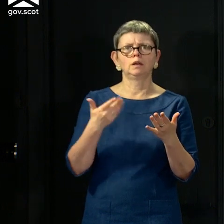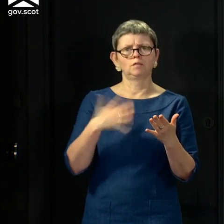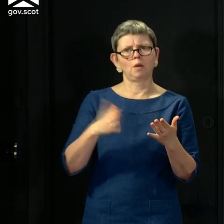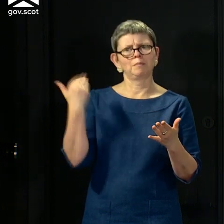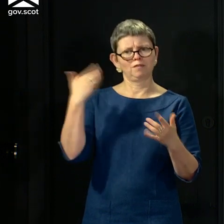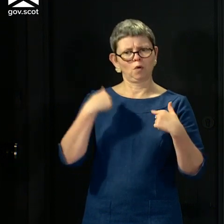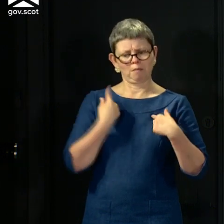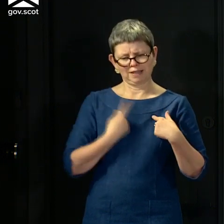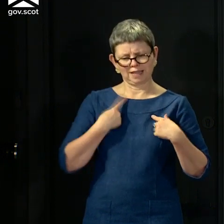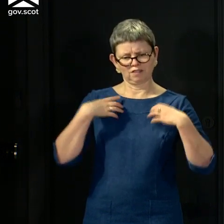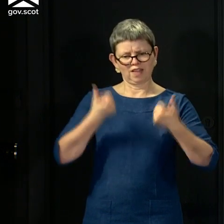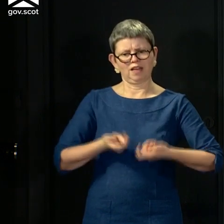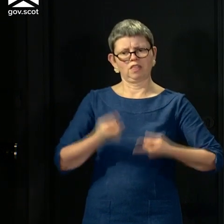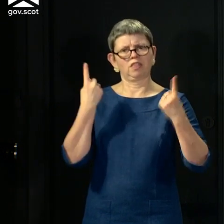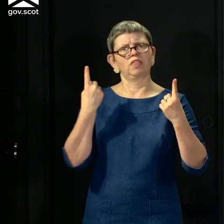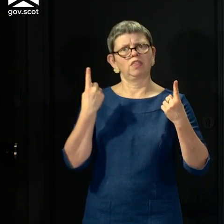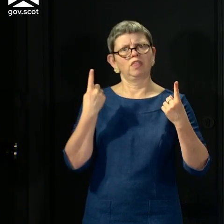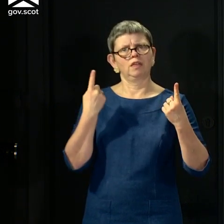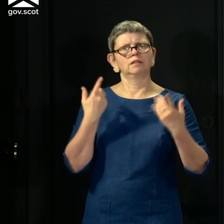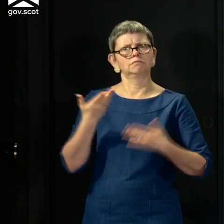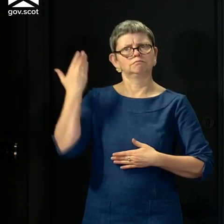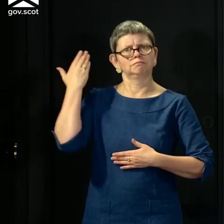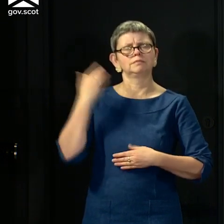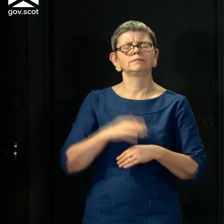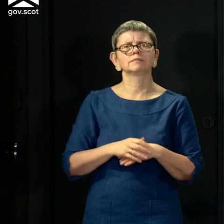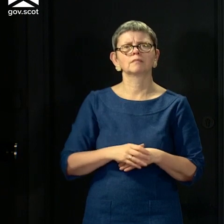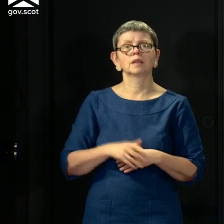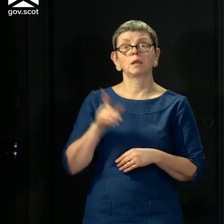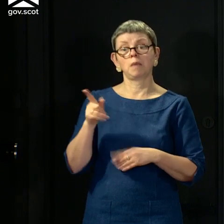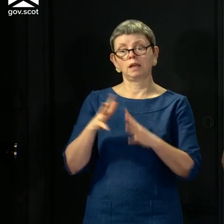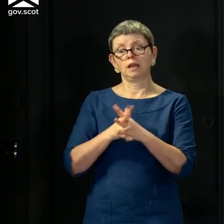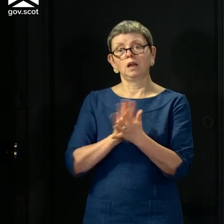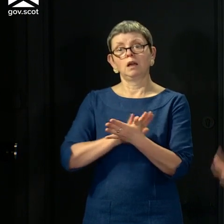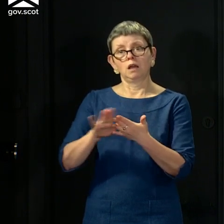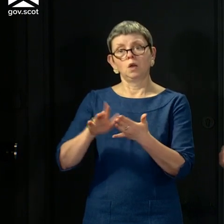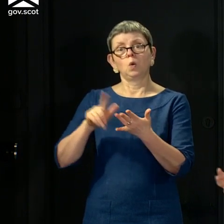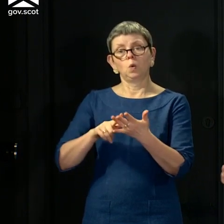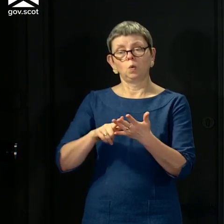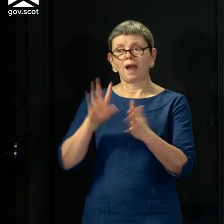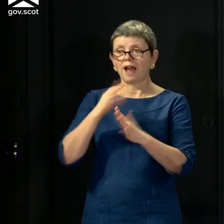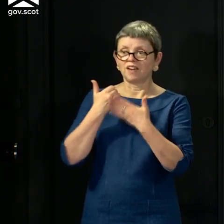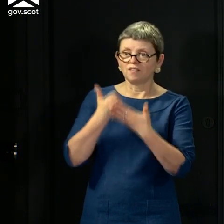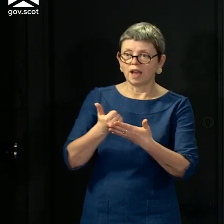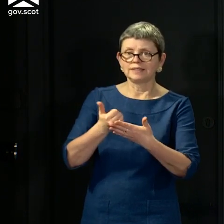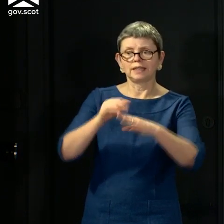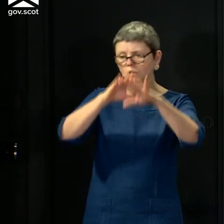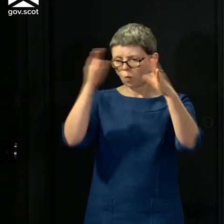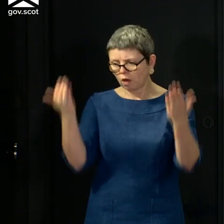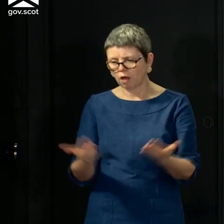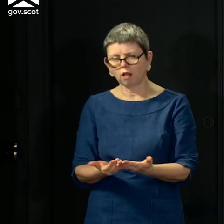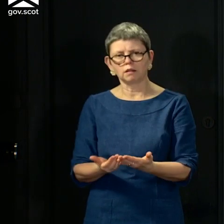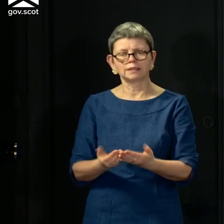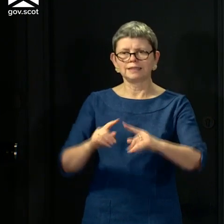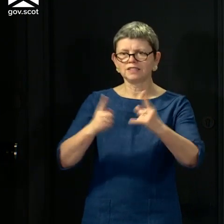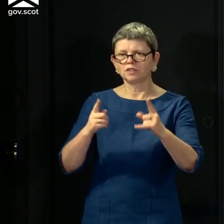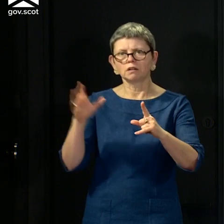dealing with the swine flu pandemic. But it gives advice to all countries at very different stages of development with different capacities and